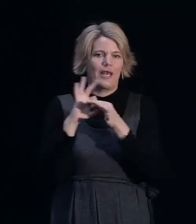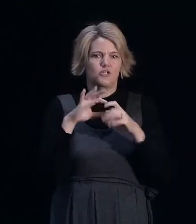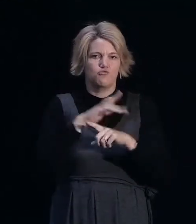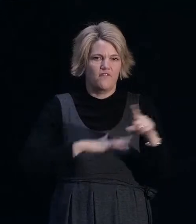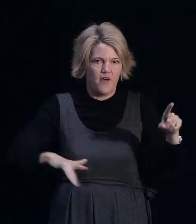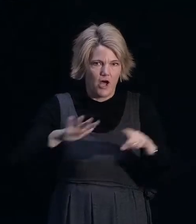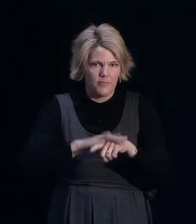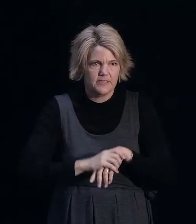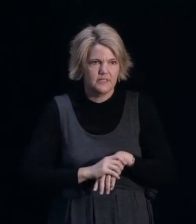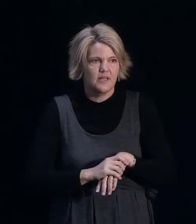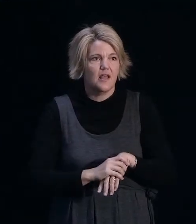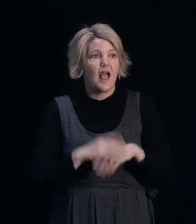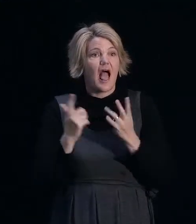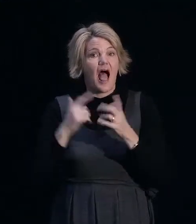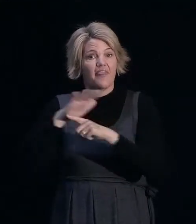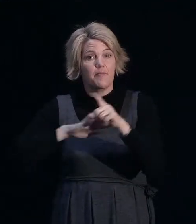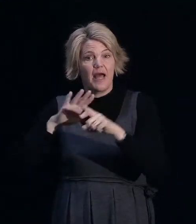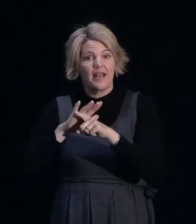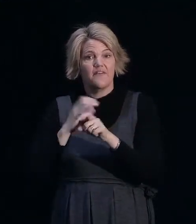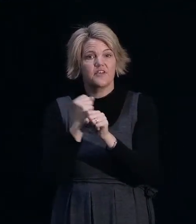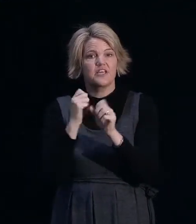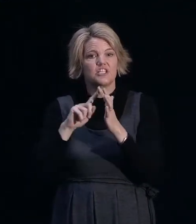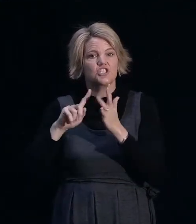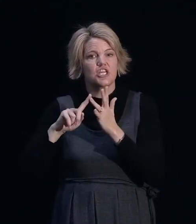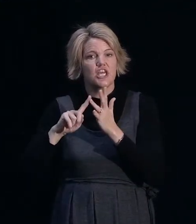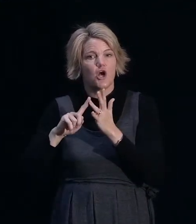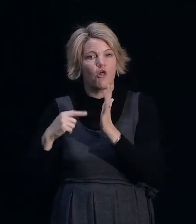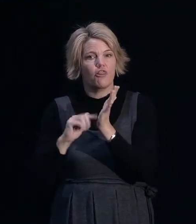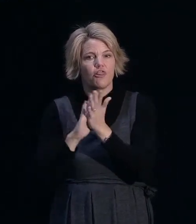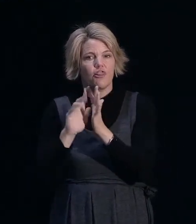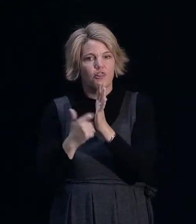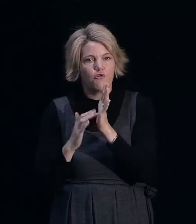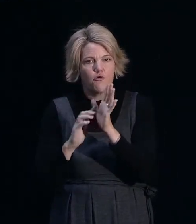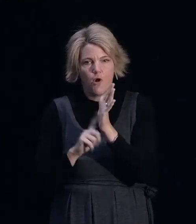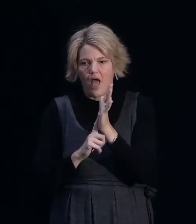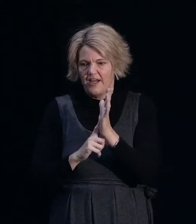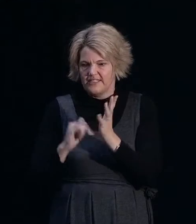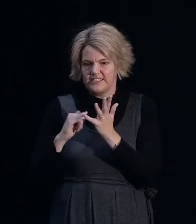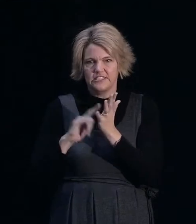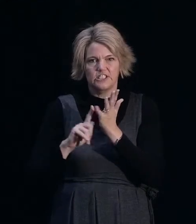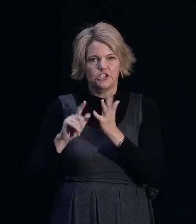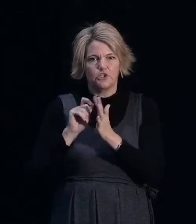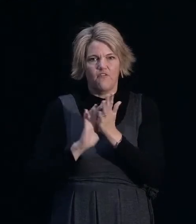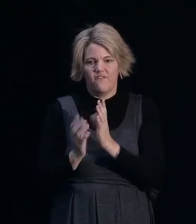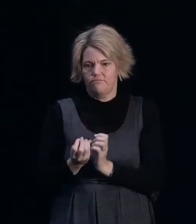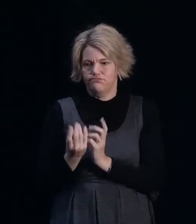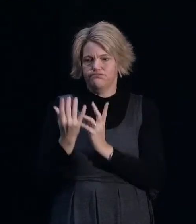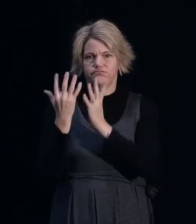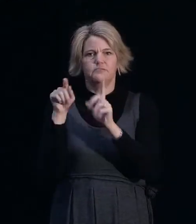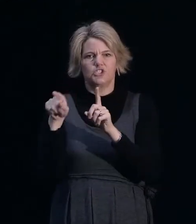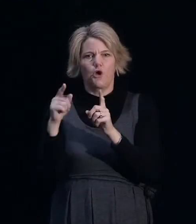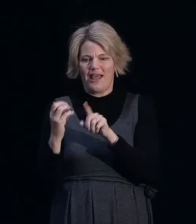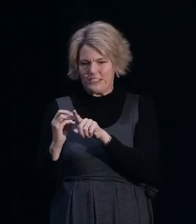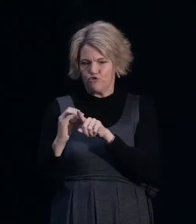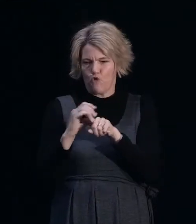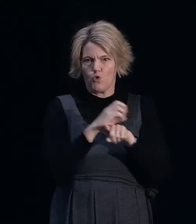Other parts of the country have geothermal activity and the various sulphuric gases that come from that, so they have different requirements around corrosion.